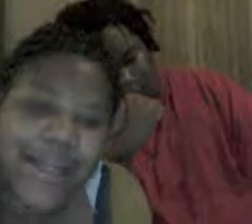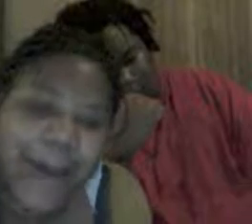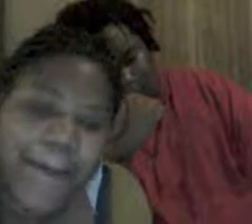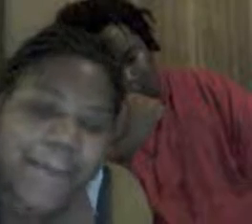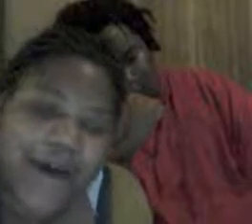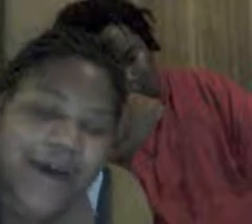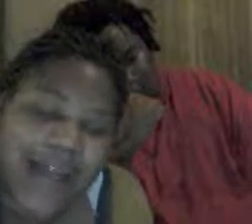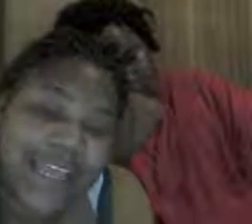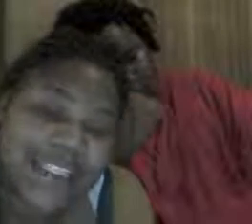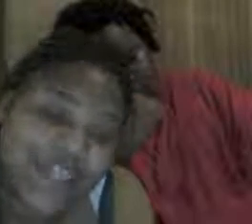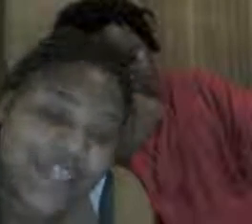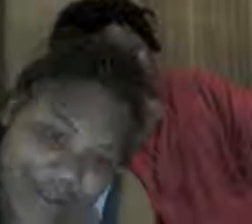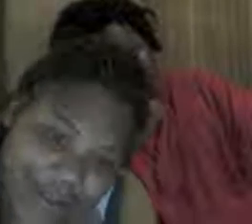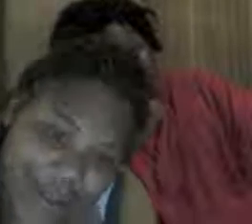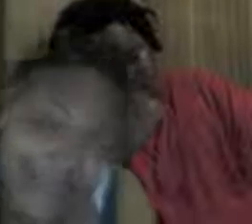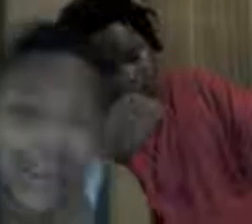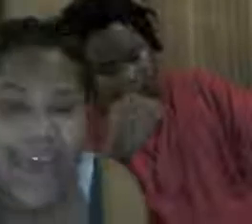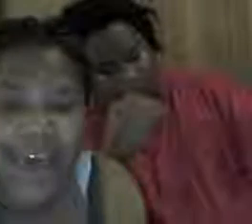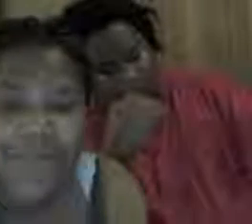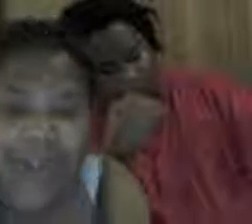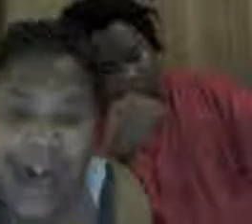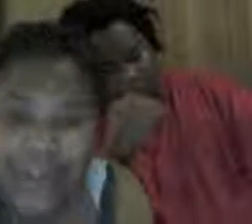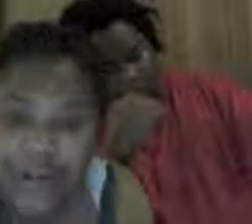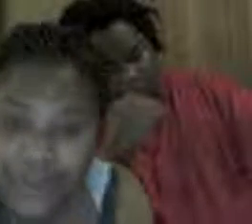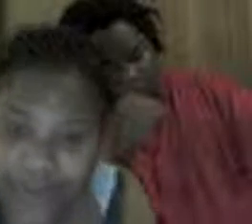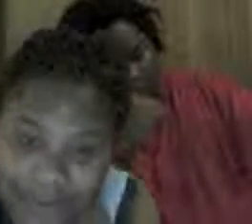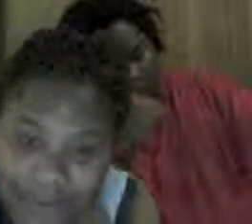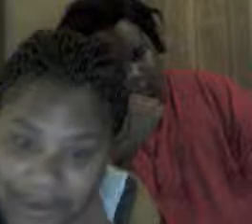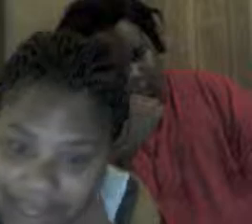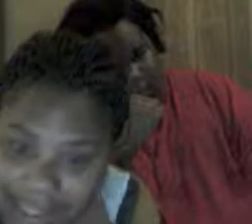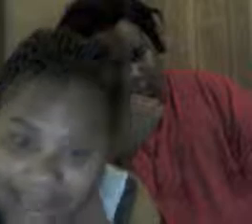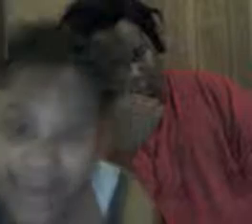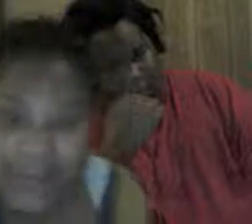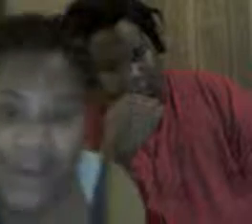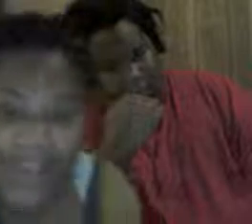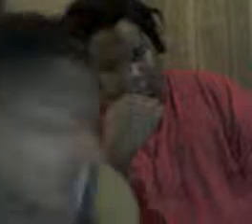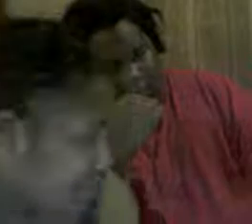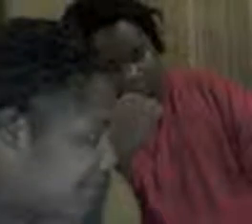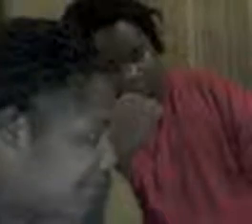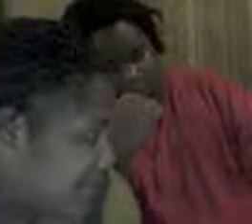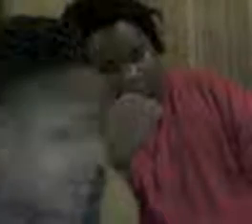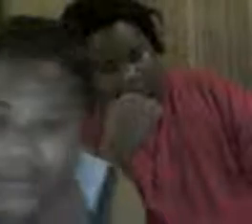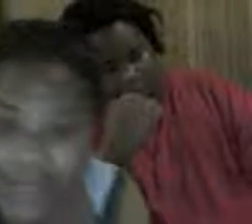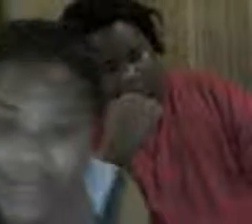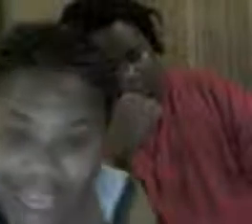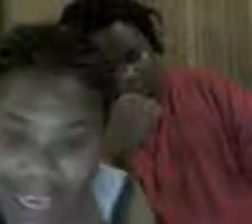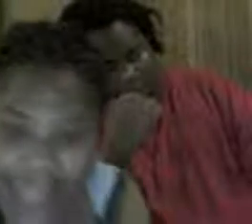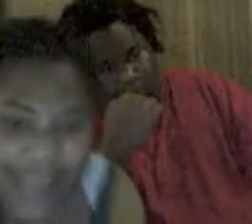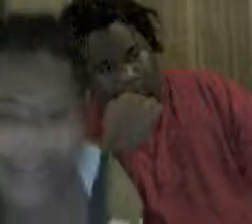um, holla at your girl, and if you guys also hate Rick Rollin', you know, you guys agree with my brother, you feel what he's saying, hit